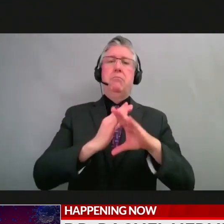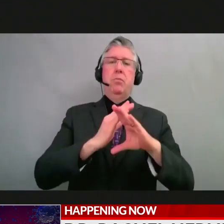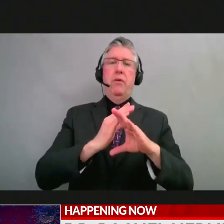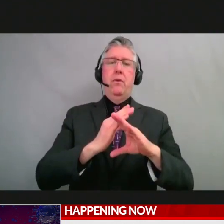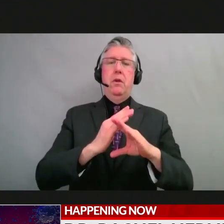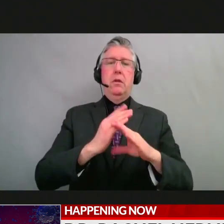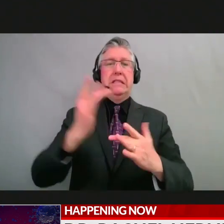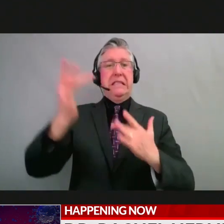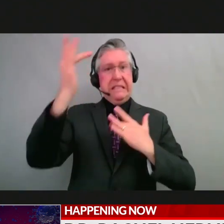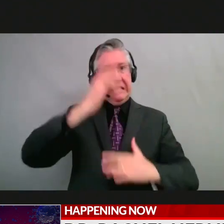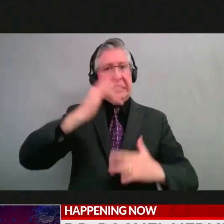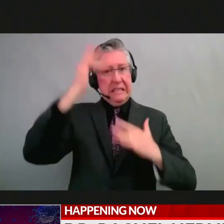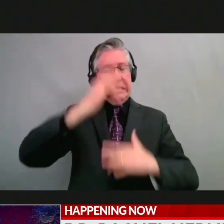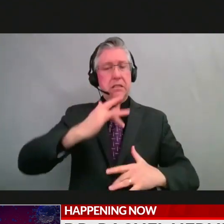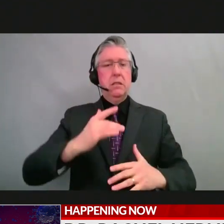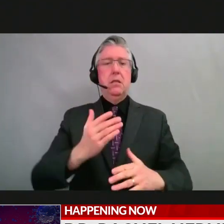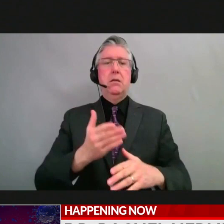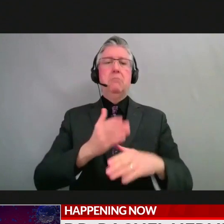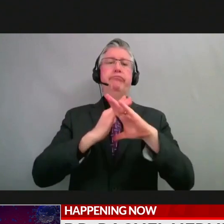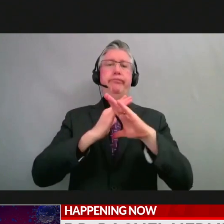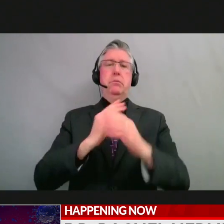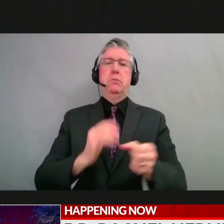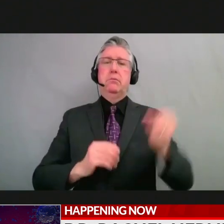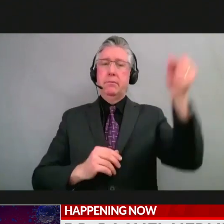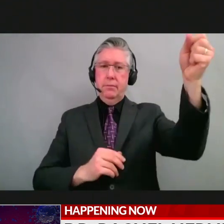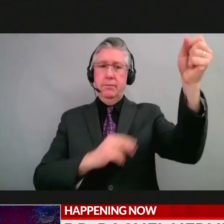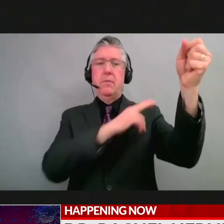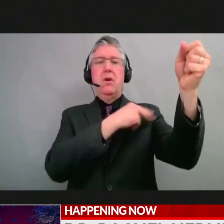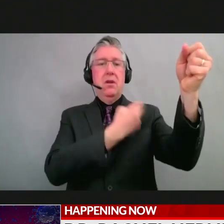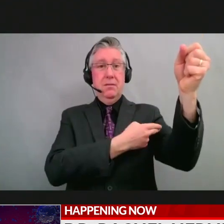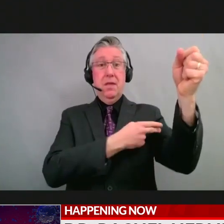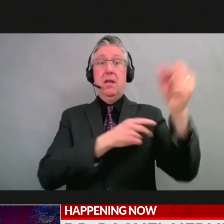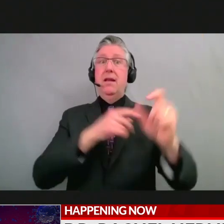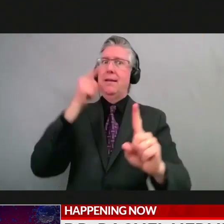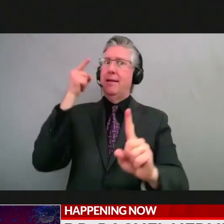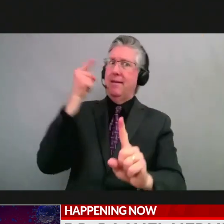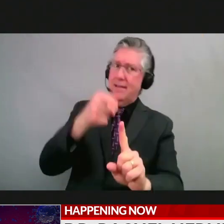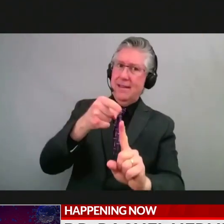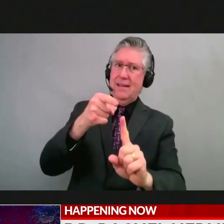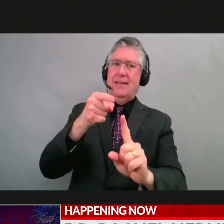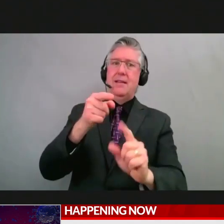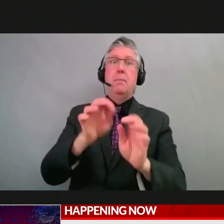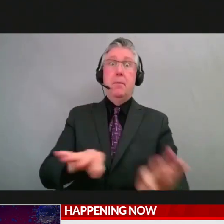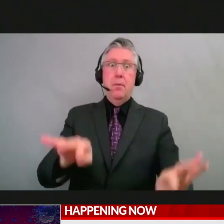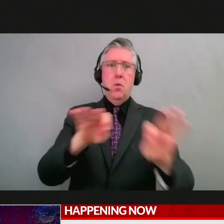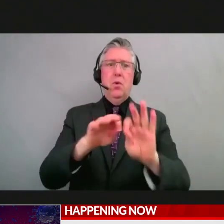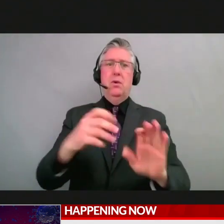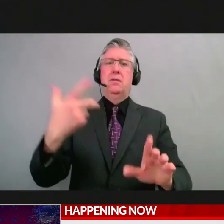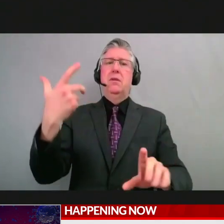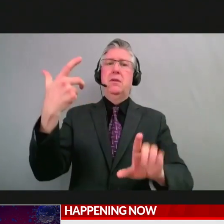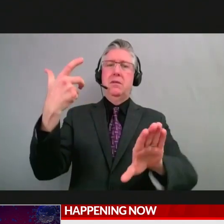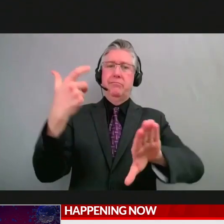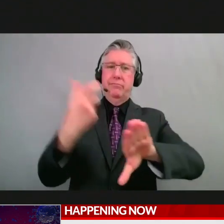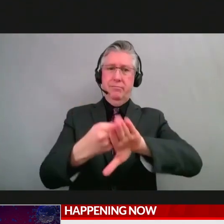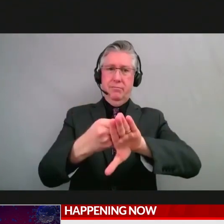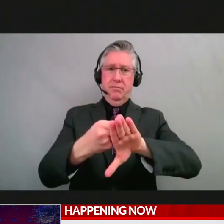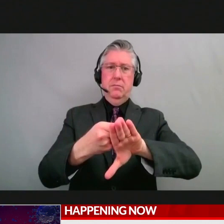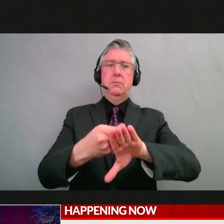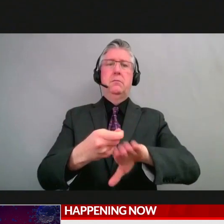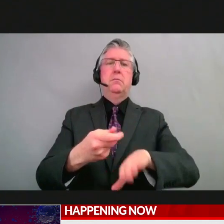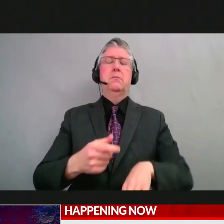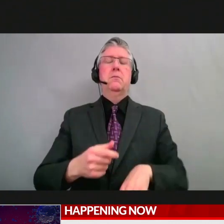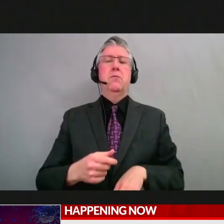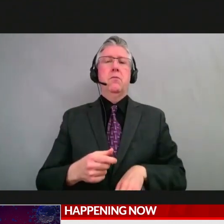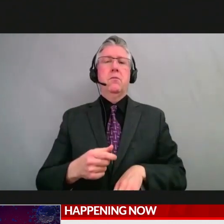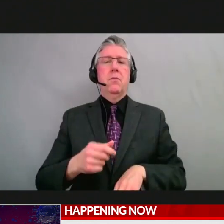continues to be our key strategy to try and decrease the number of hospitalizations that are occurring in Colorado. So I think we have a ways to go